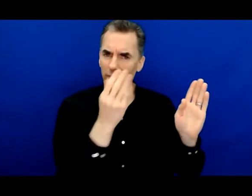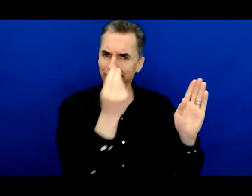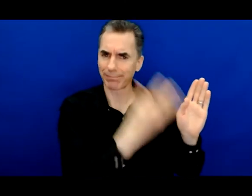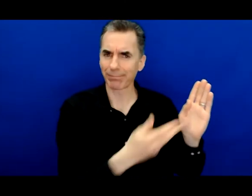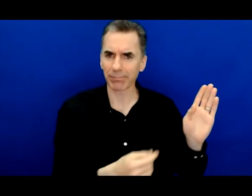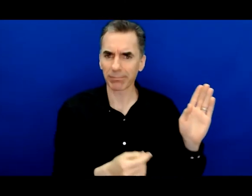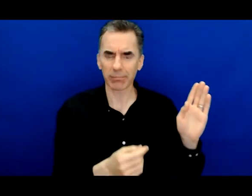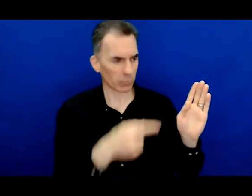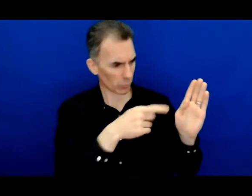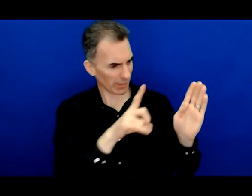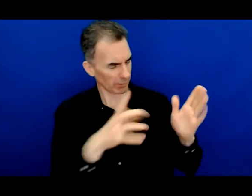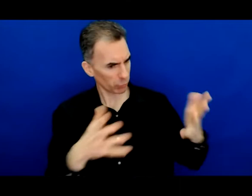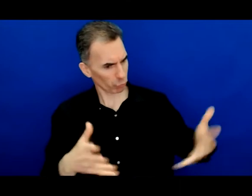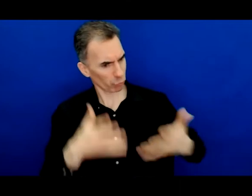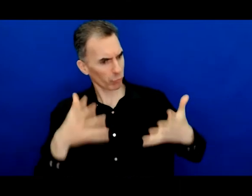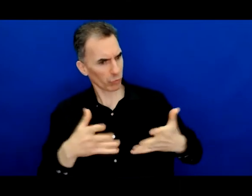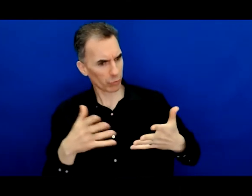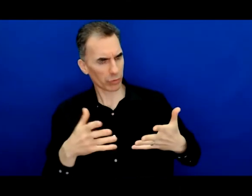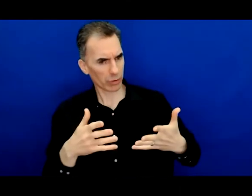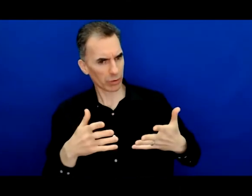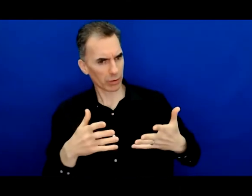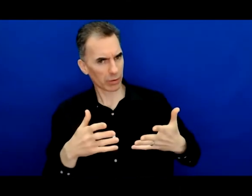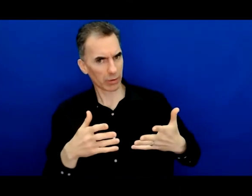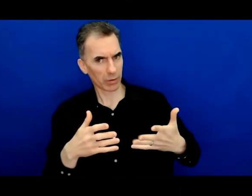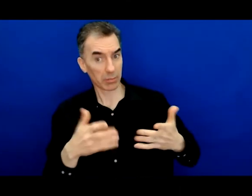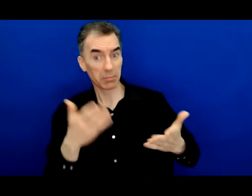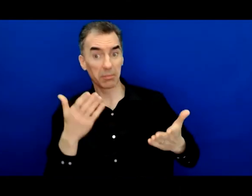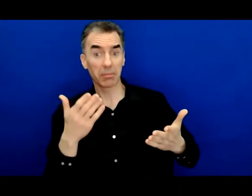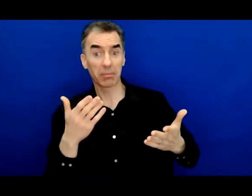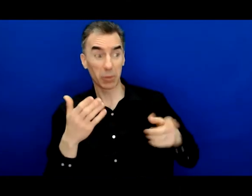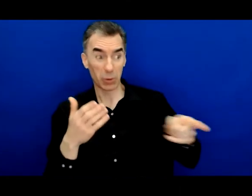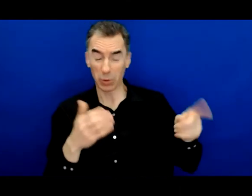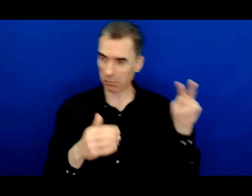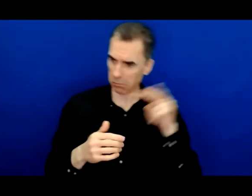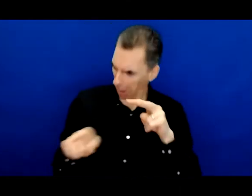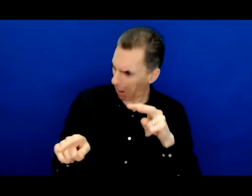invest in me at a time when the vision they saw for me I couldn't even see for myself